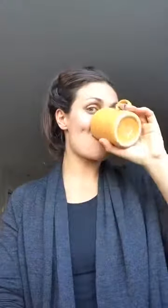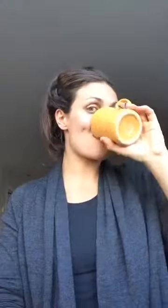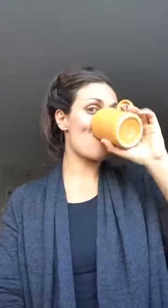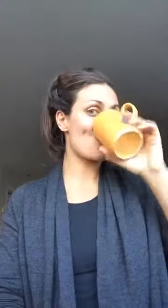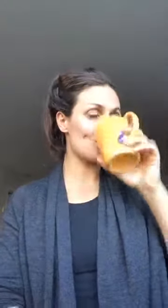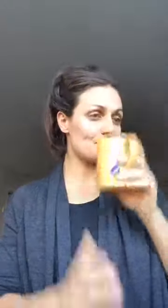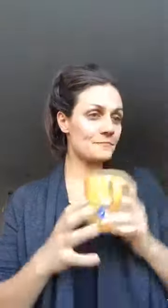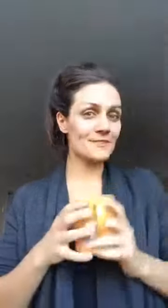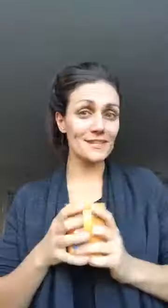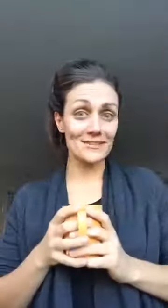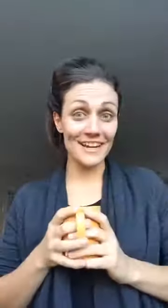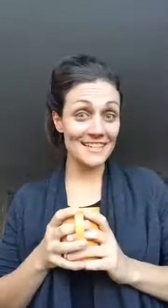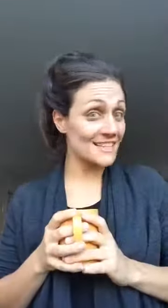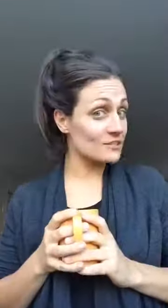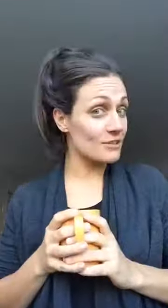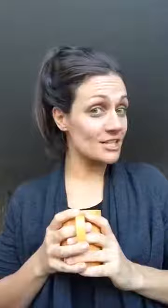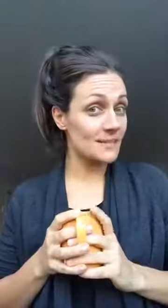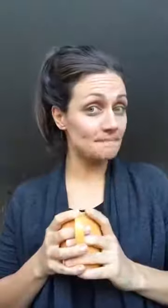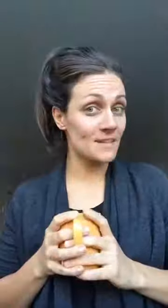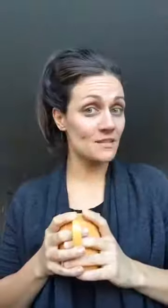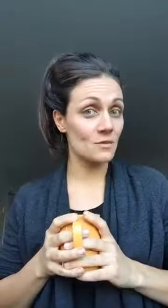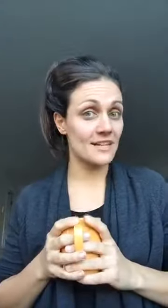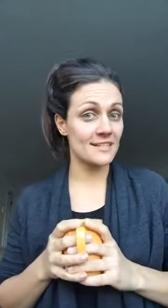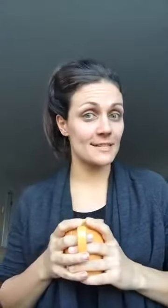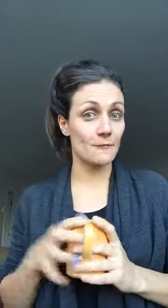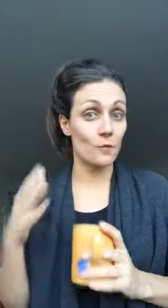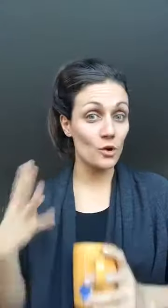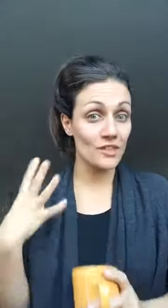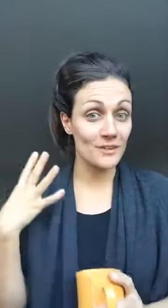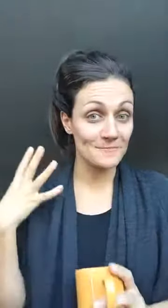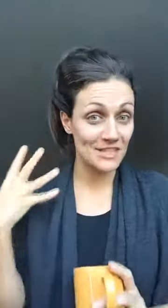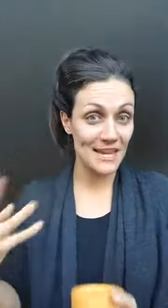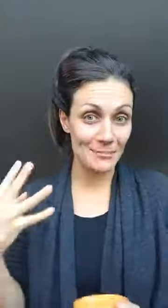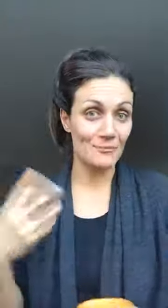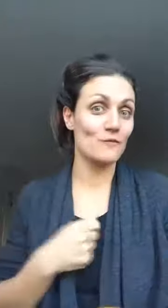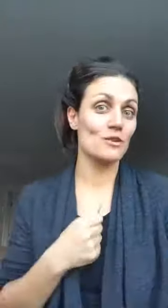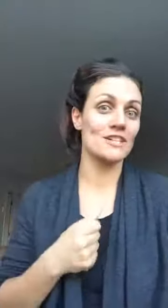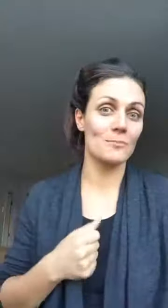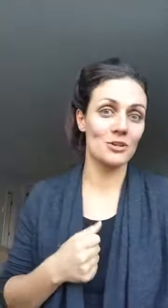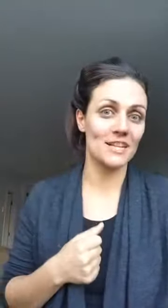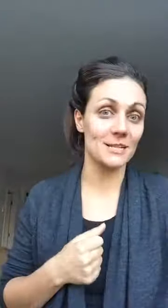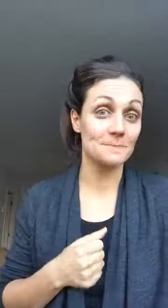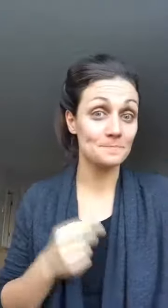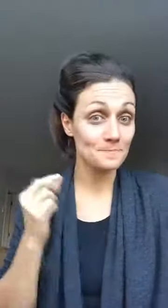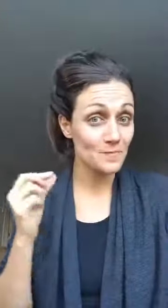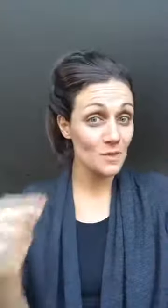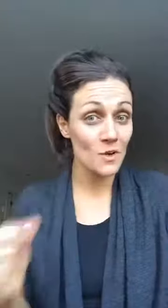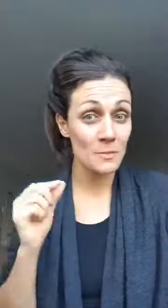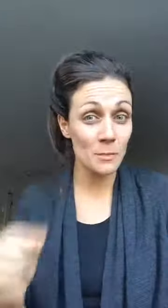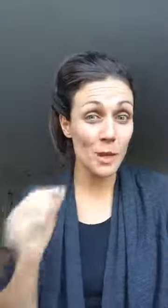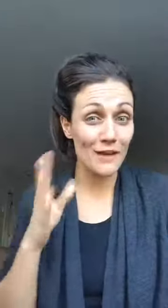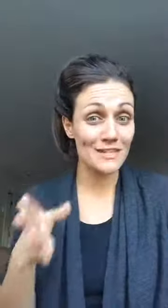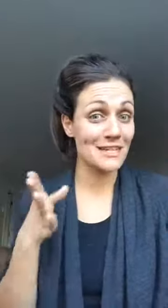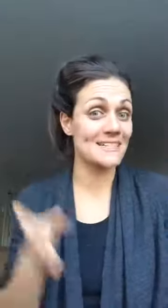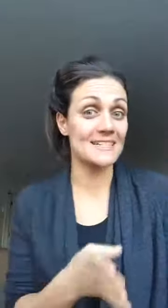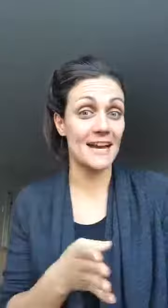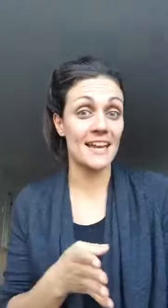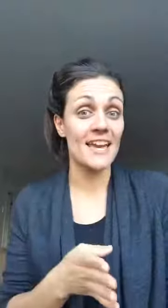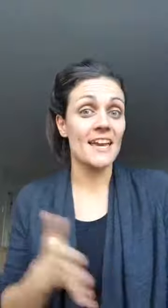all right guys thanks for watching this was the fourth step of my four-step process where people often get stuck and